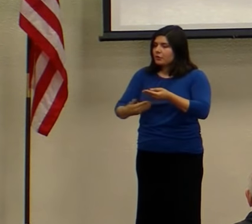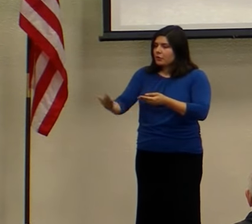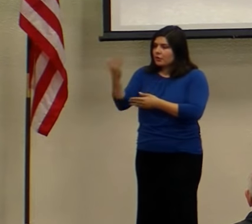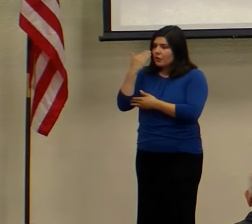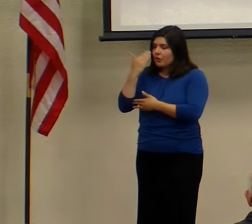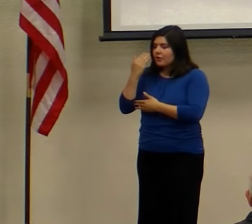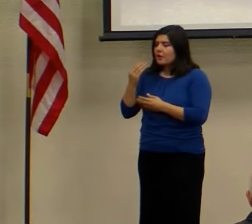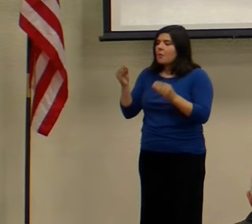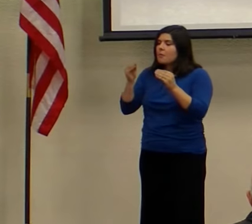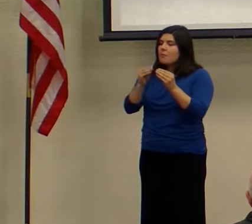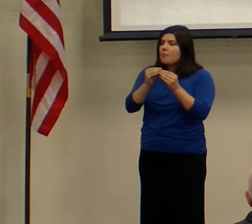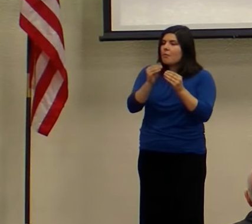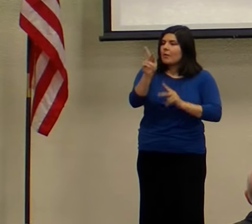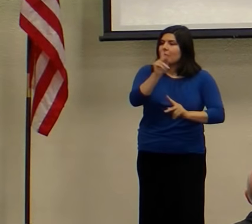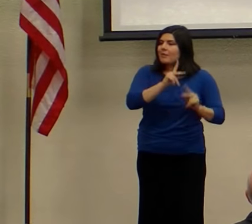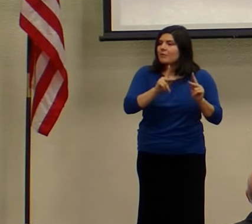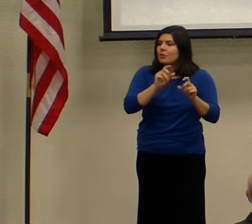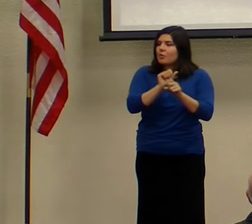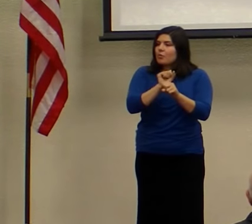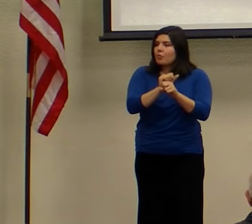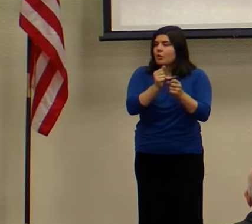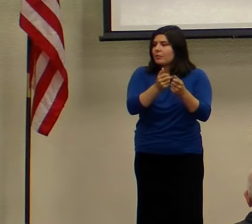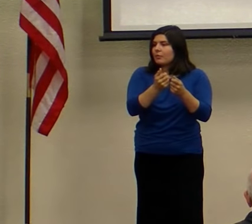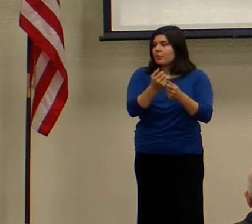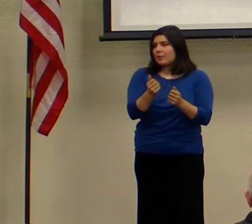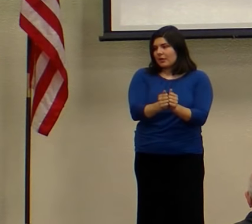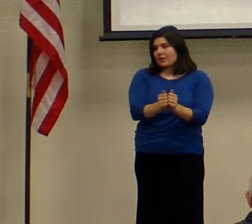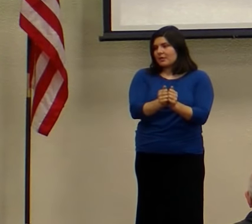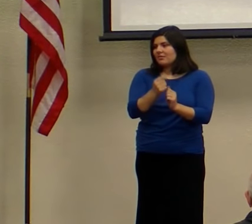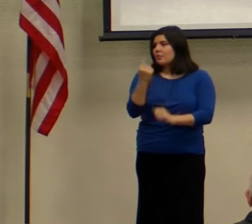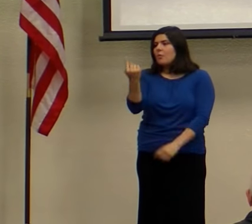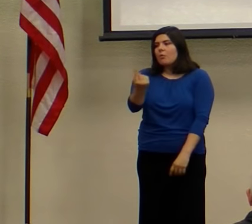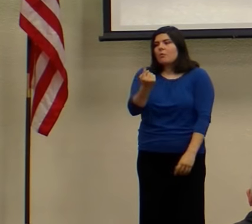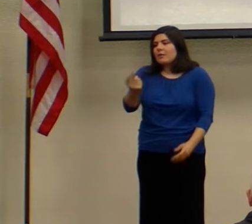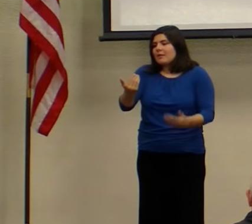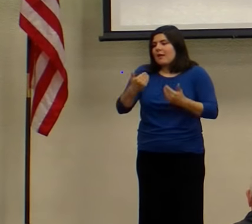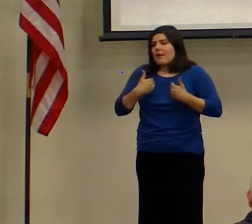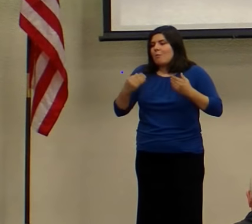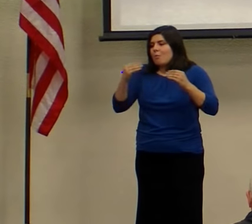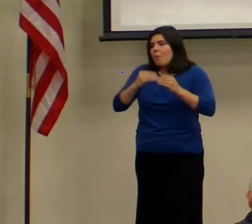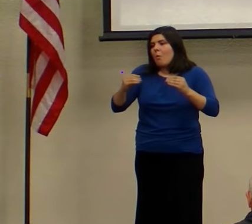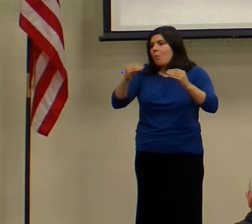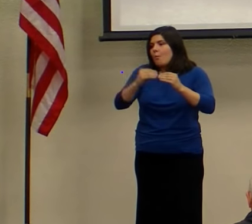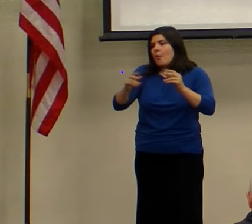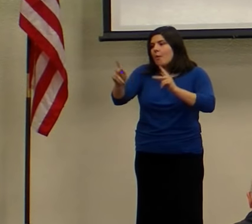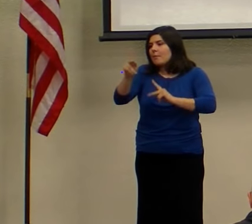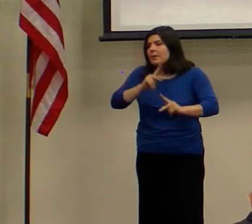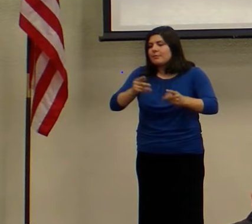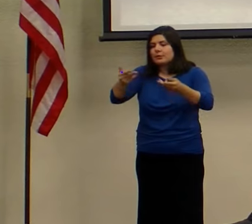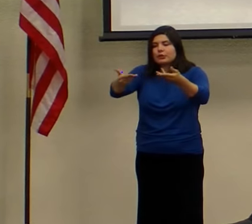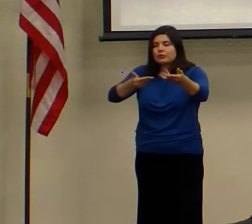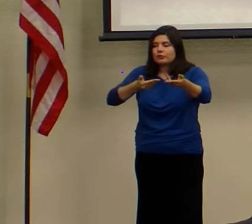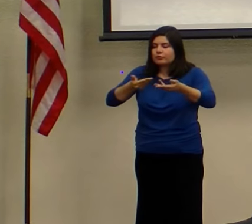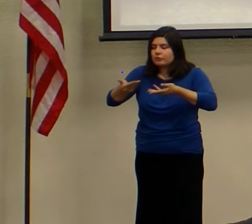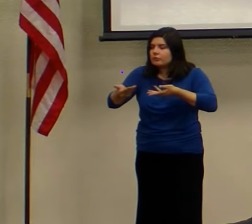be more people to work with. There will always be more people to serve.